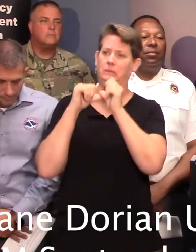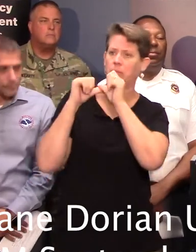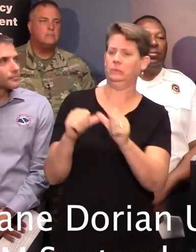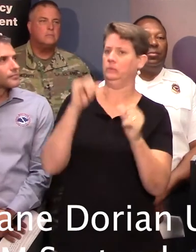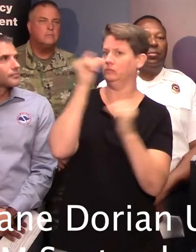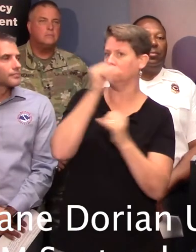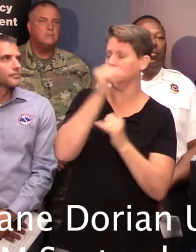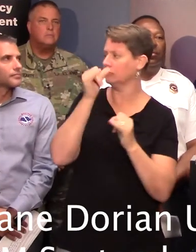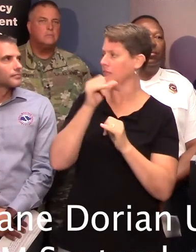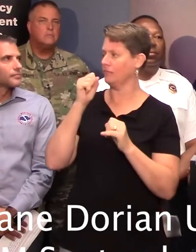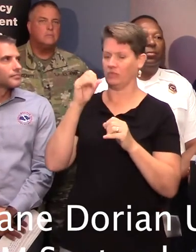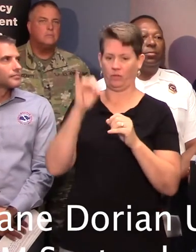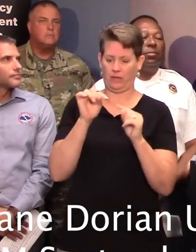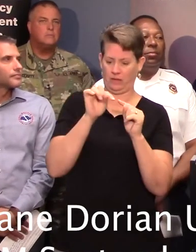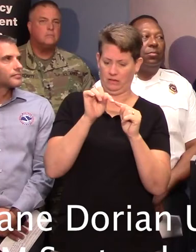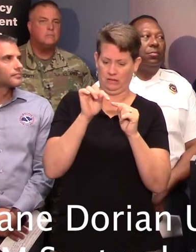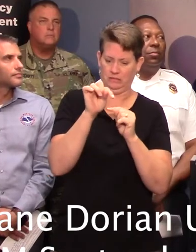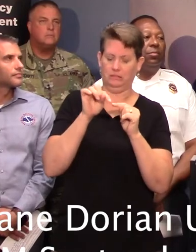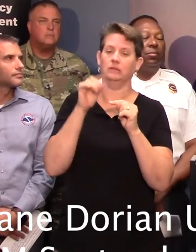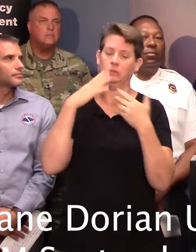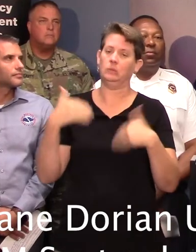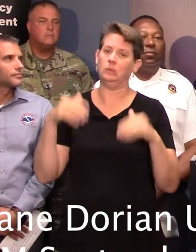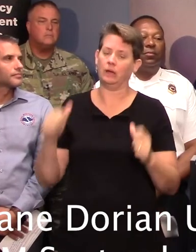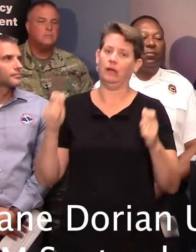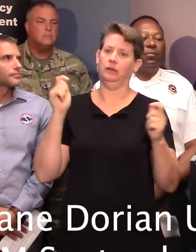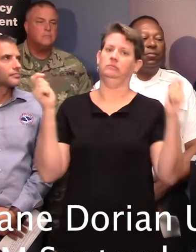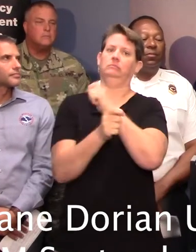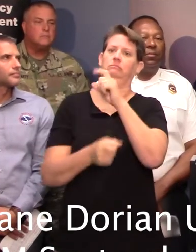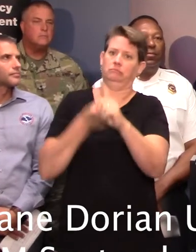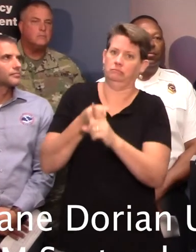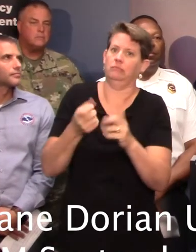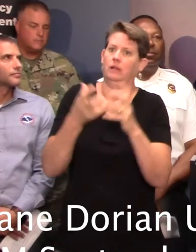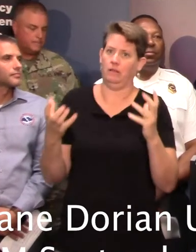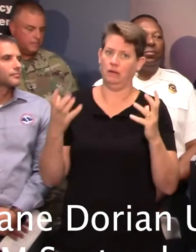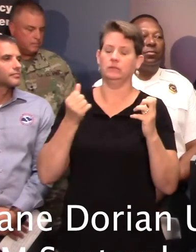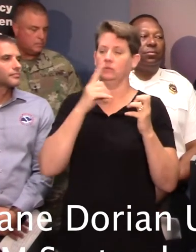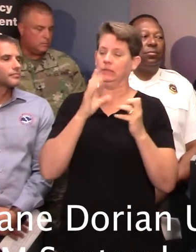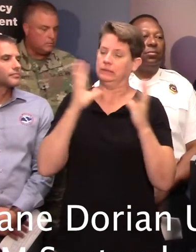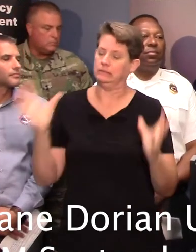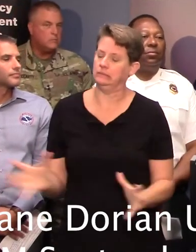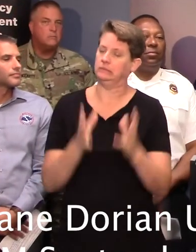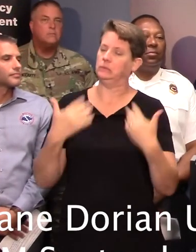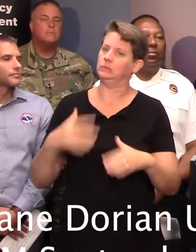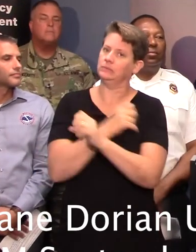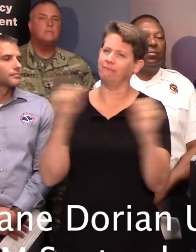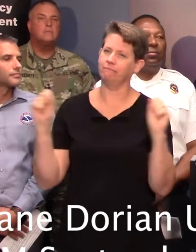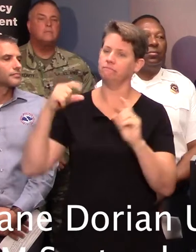just the movement of a mile or two will make a huge difference. So we're urging everybody to be safe.